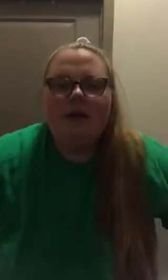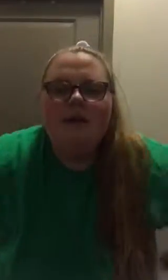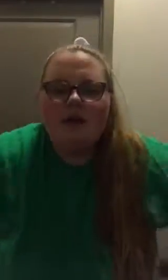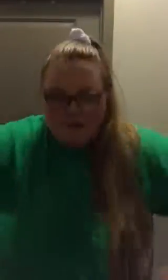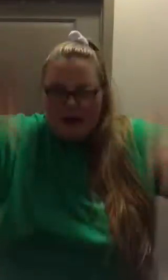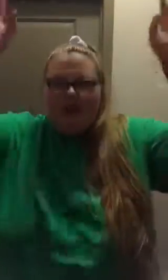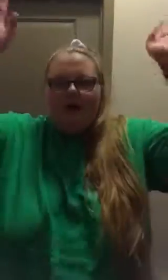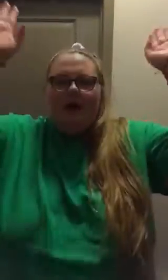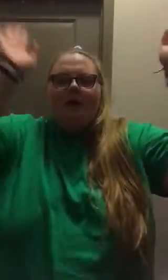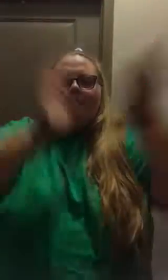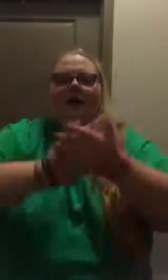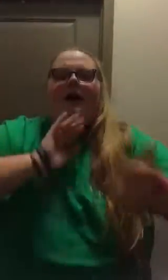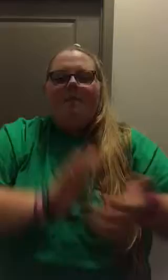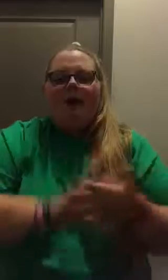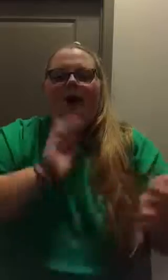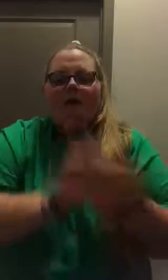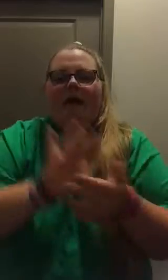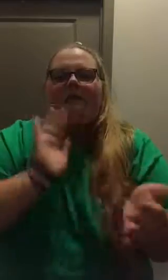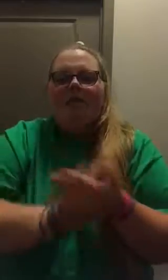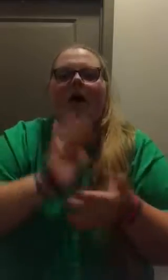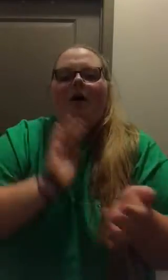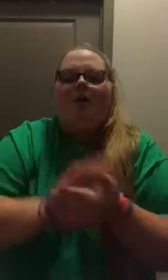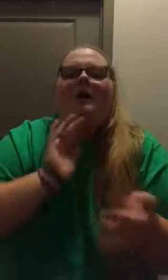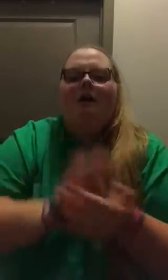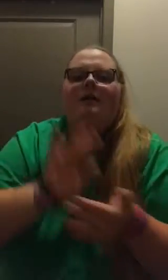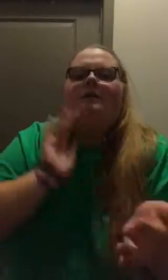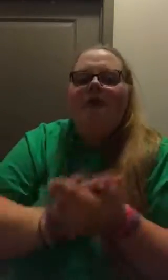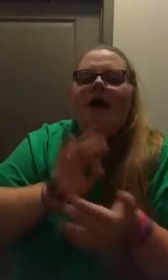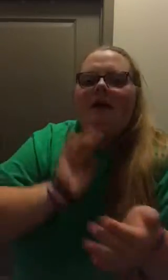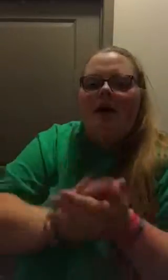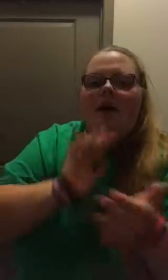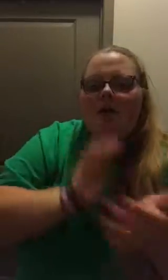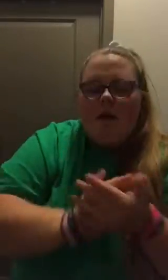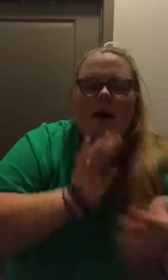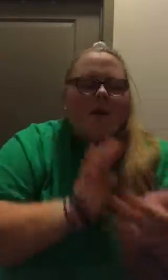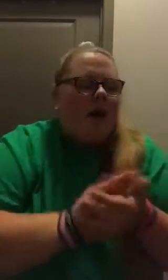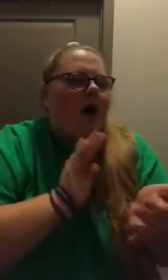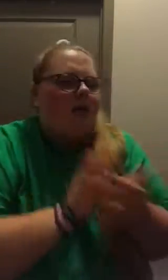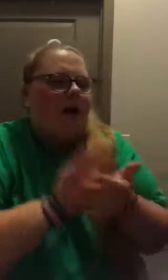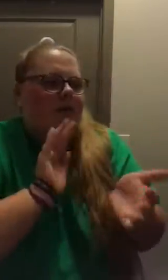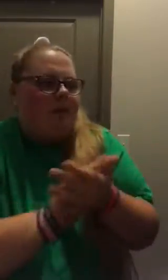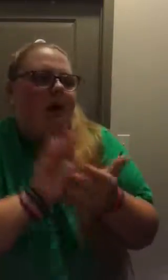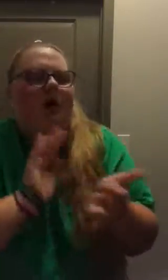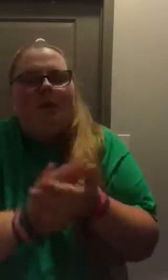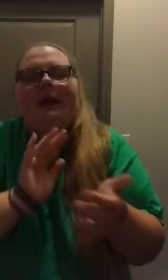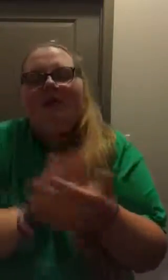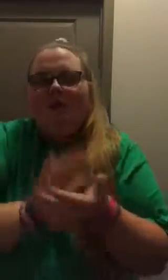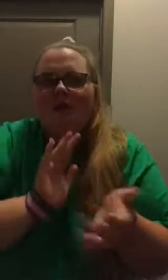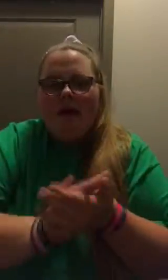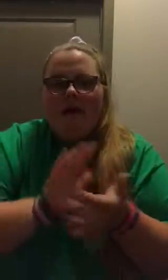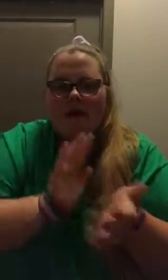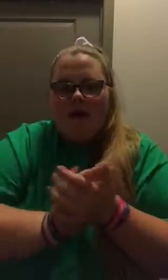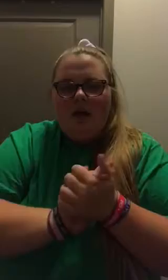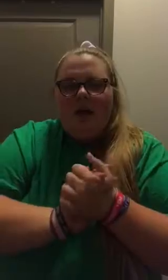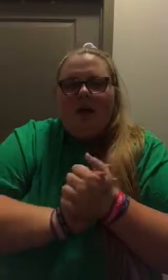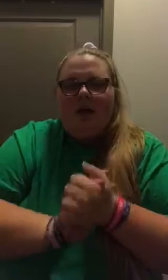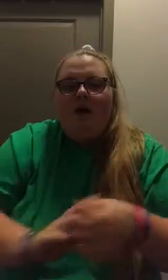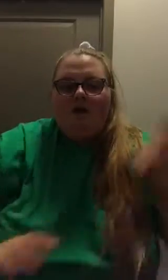down in the valley, y'all Rare bog, ratlin' bog, way down in the valley, y'all Rare bog, ratlin' bog, way down in the valley, y'all And on